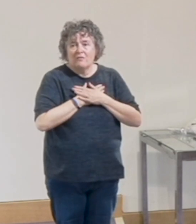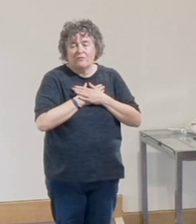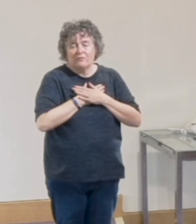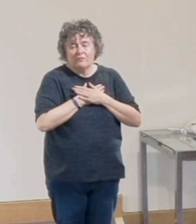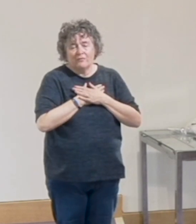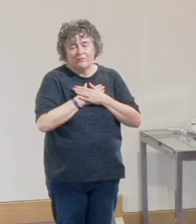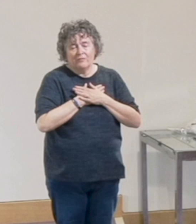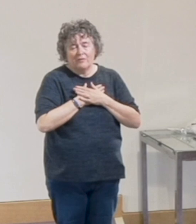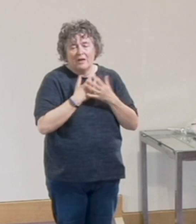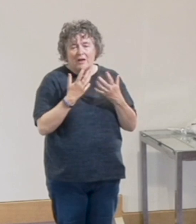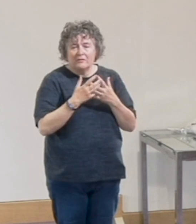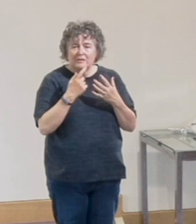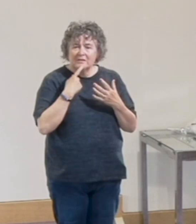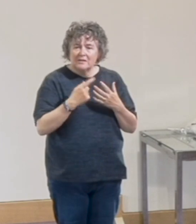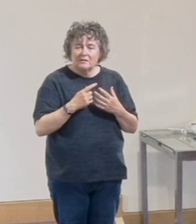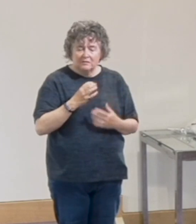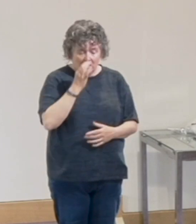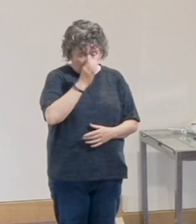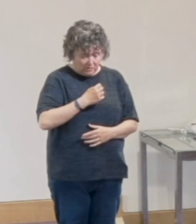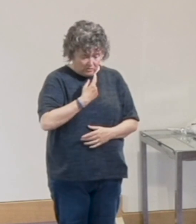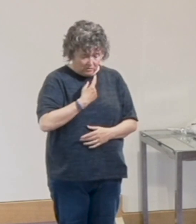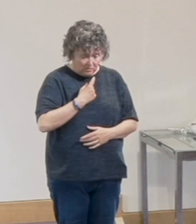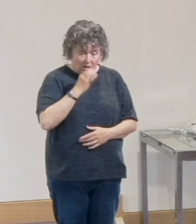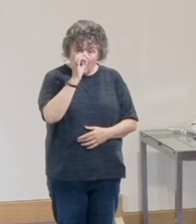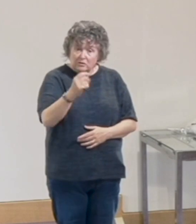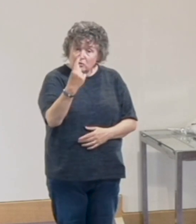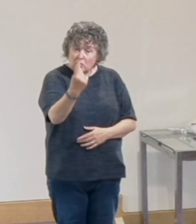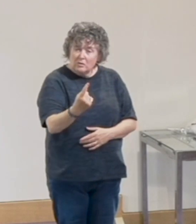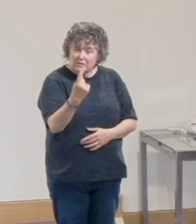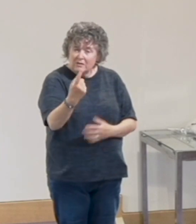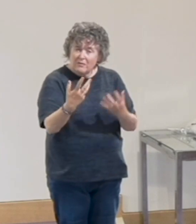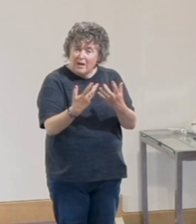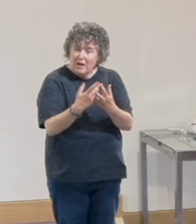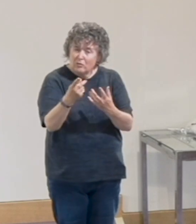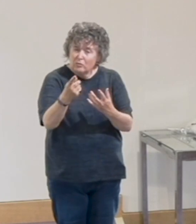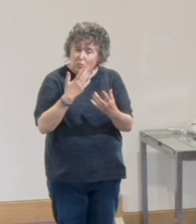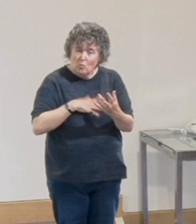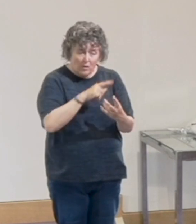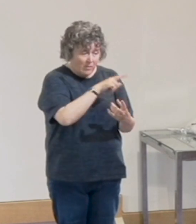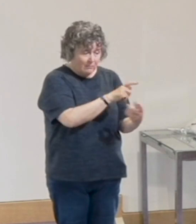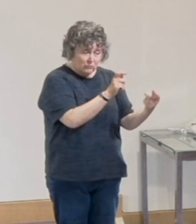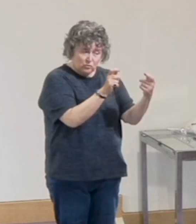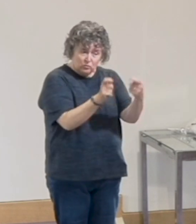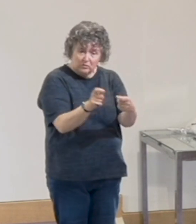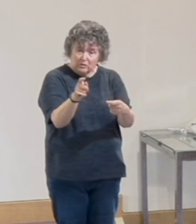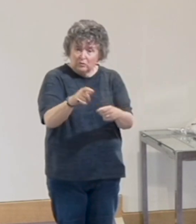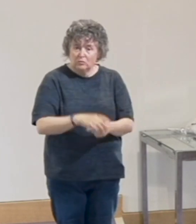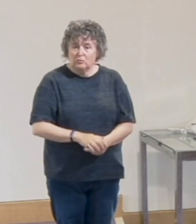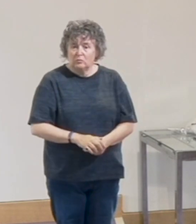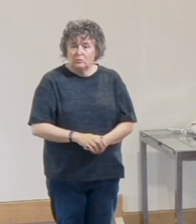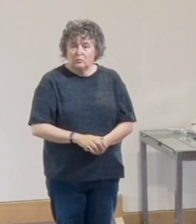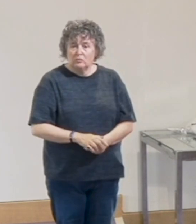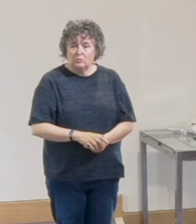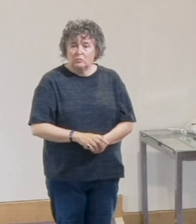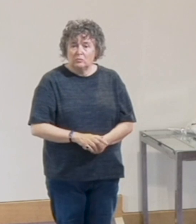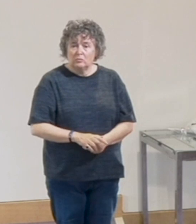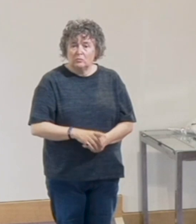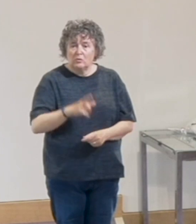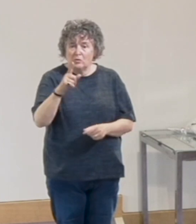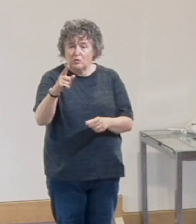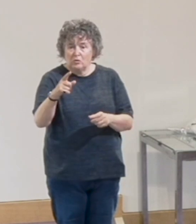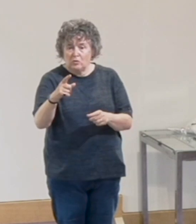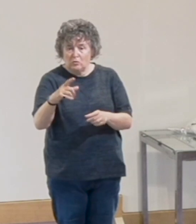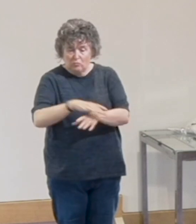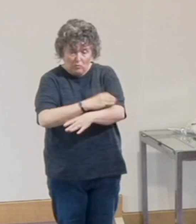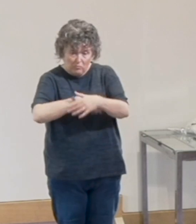it, where it says ask yourself what you want people to do for you. And it's good to spend a little bit of time